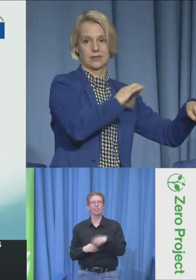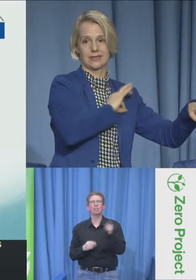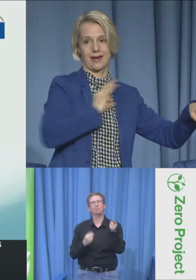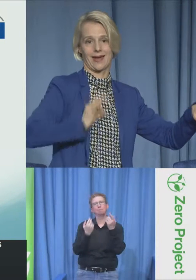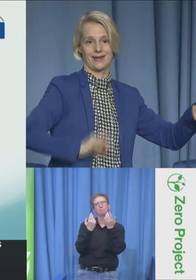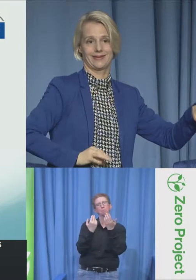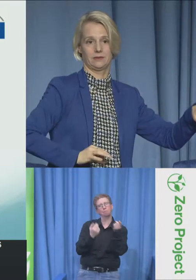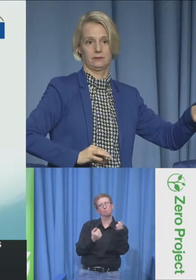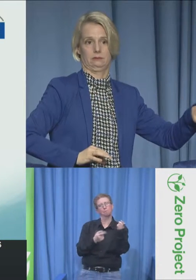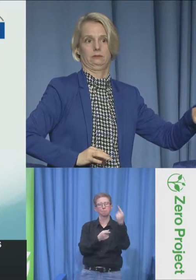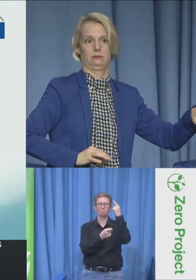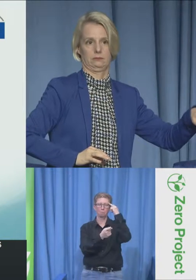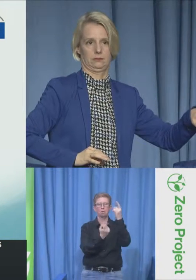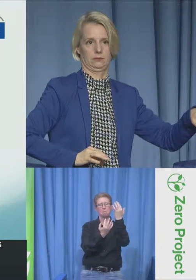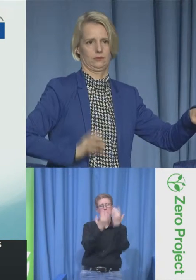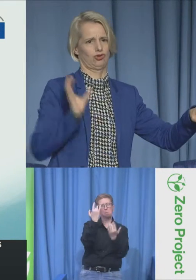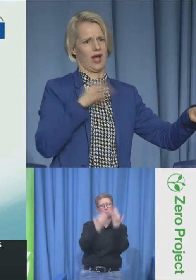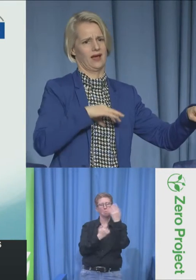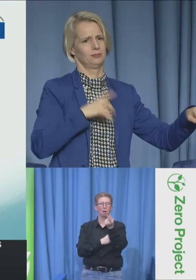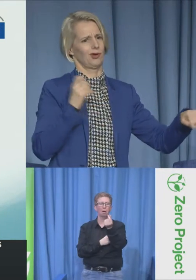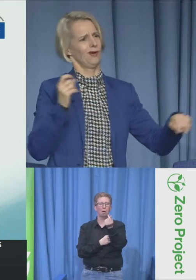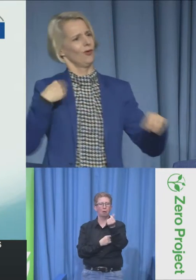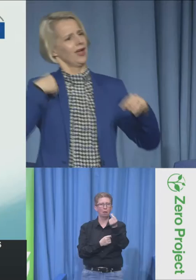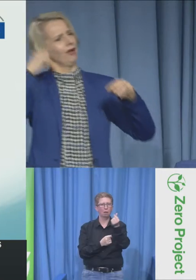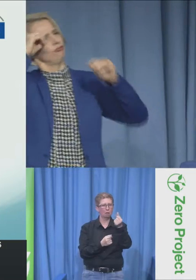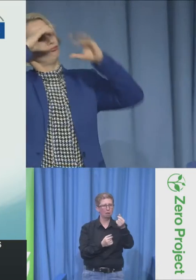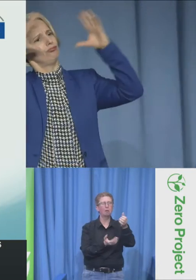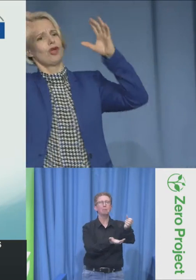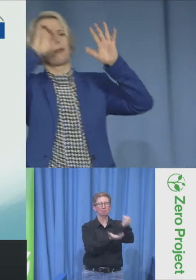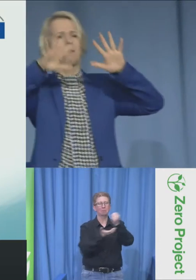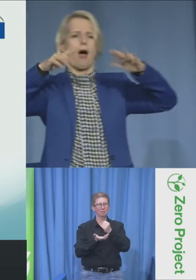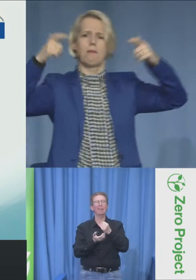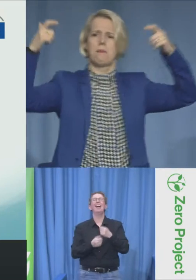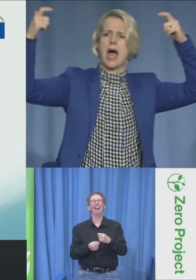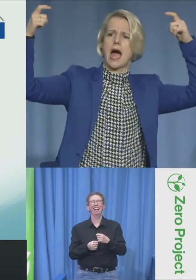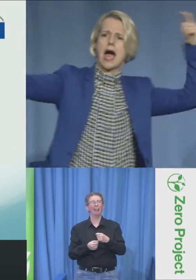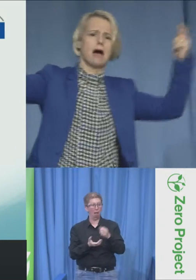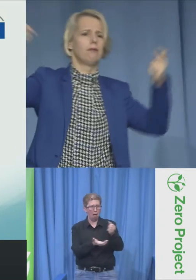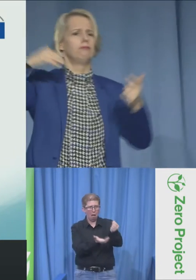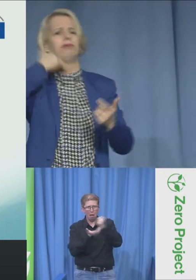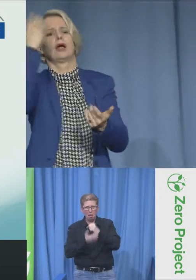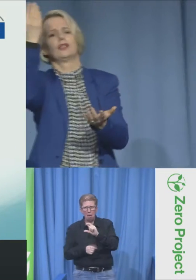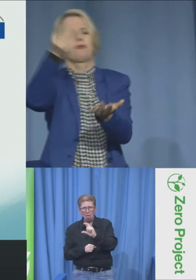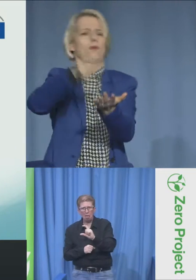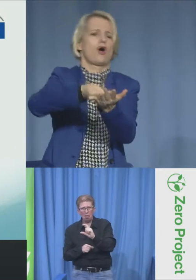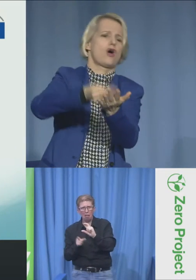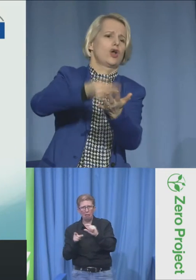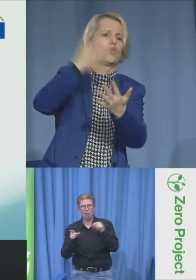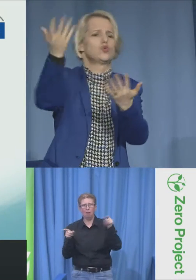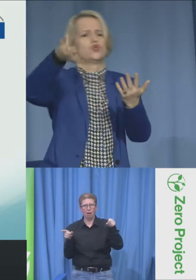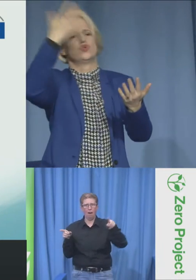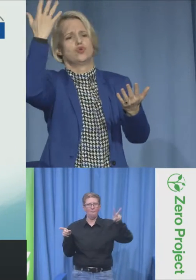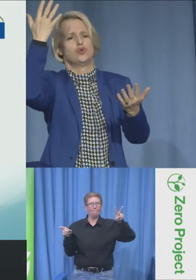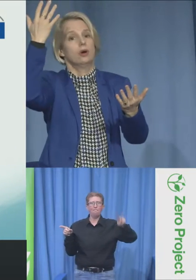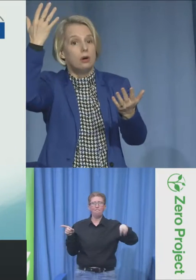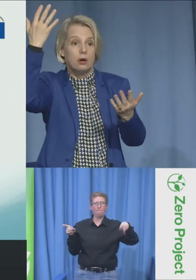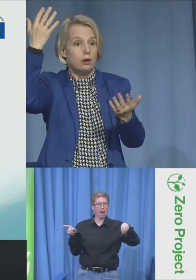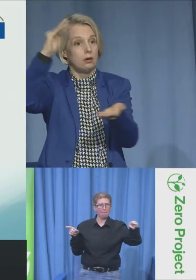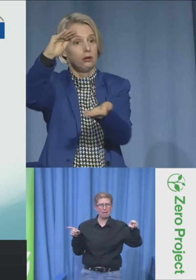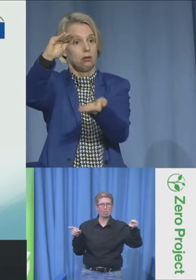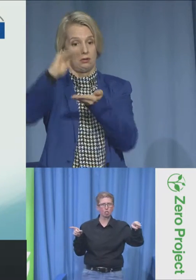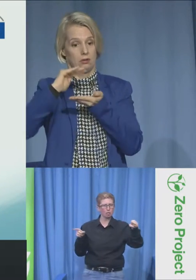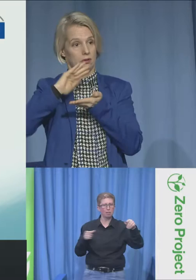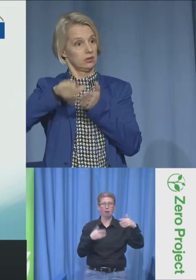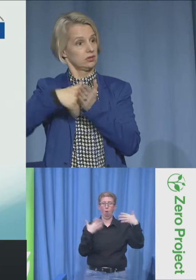I was getting at the Flemish Parliament and the Belgian Senate. You would imagine that because the European